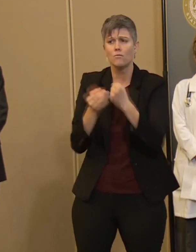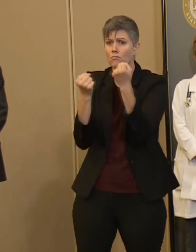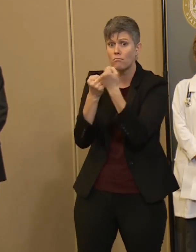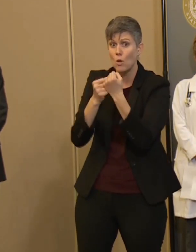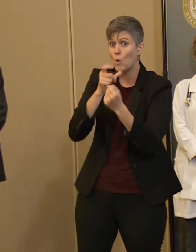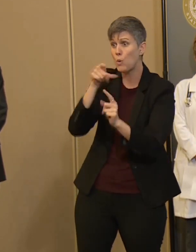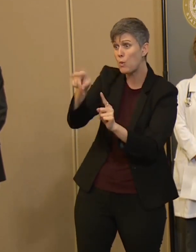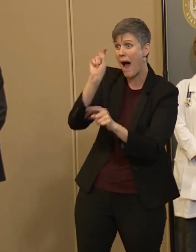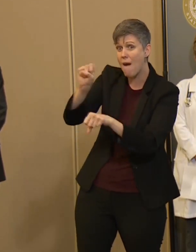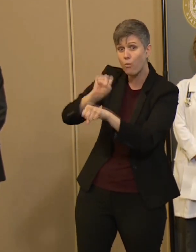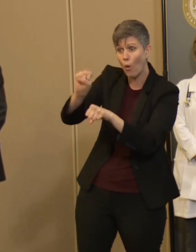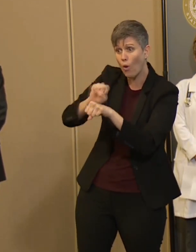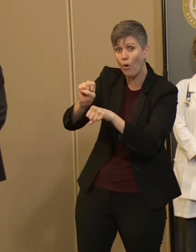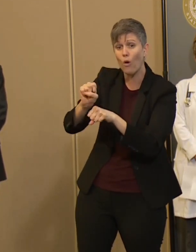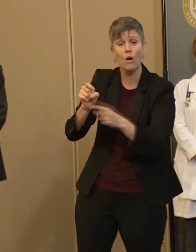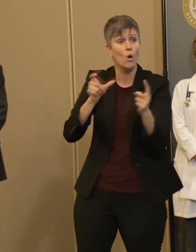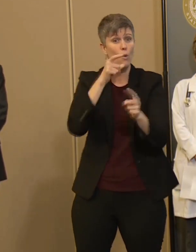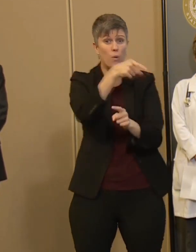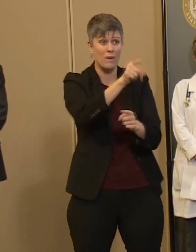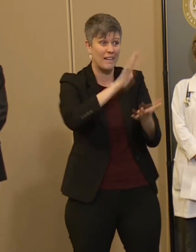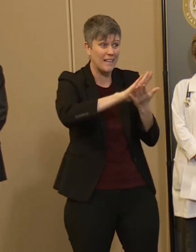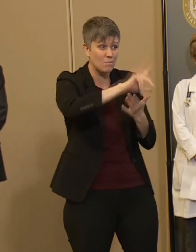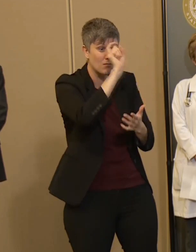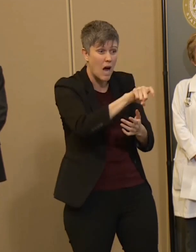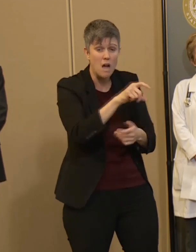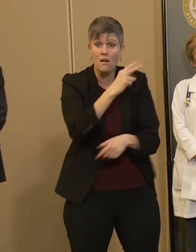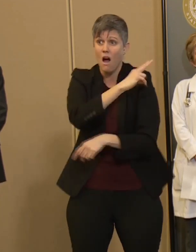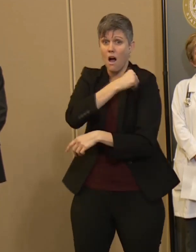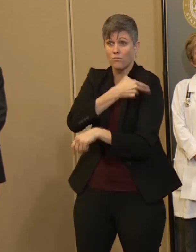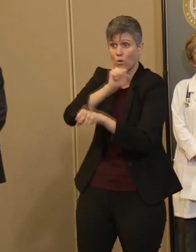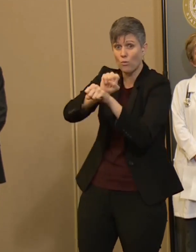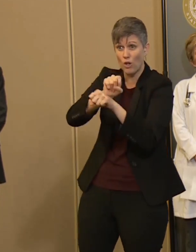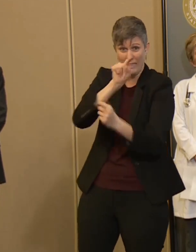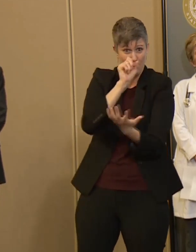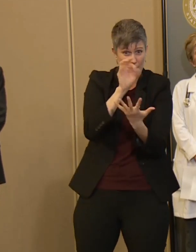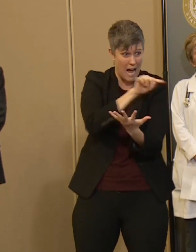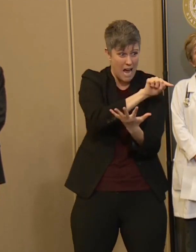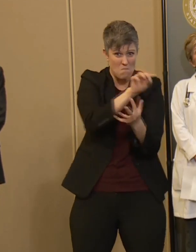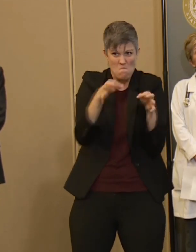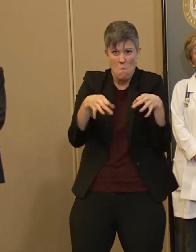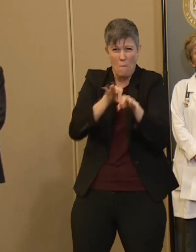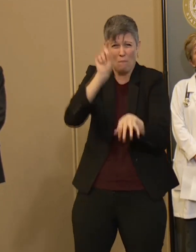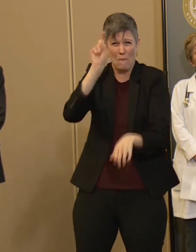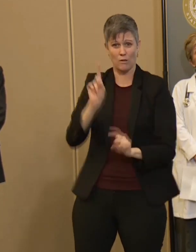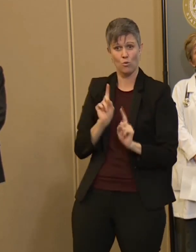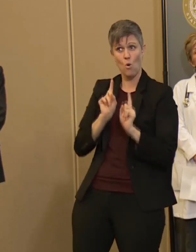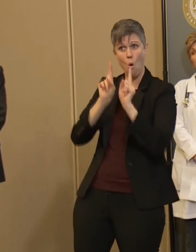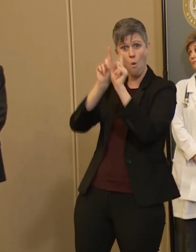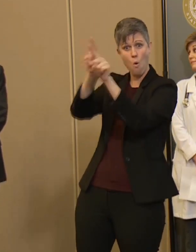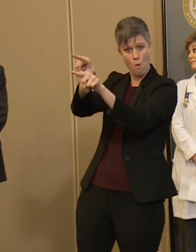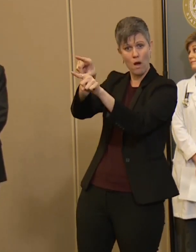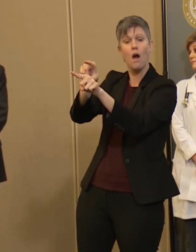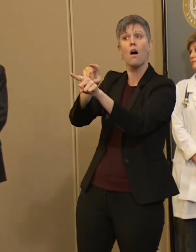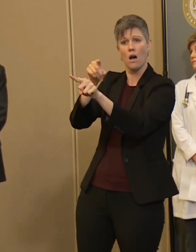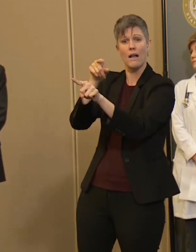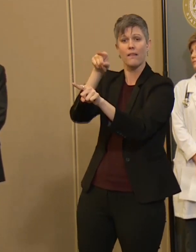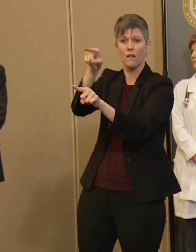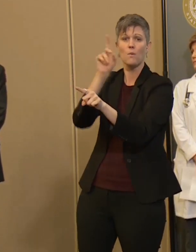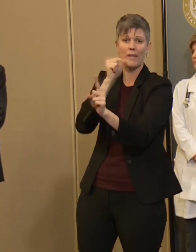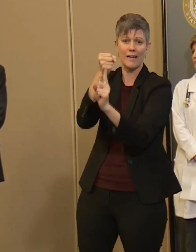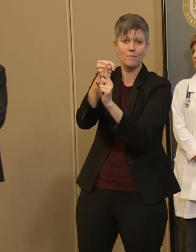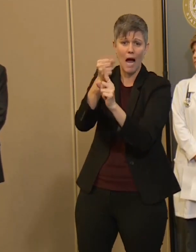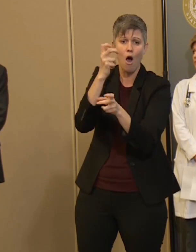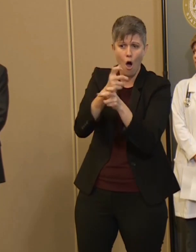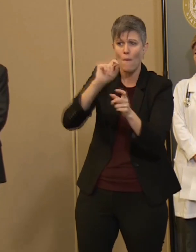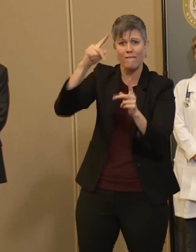workers, our sanitation employees. Those essential employees are going to be hit hard. They're going to have to work